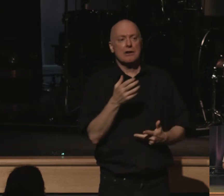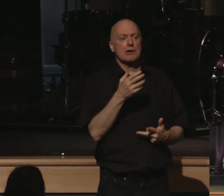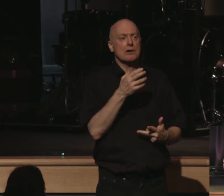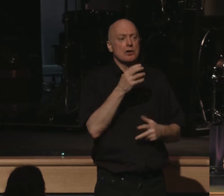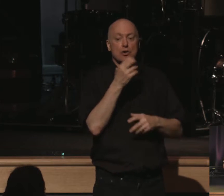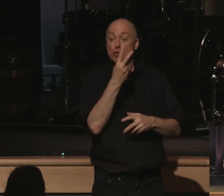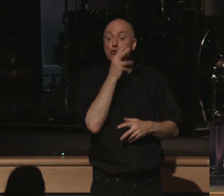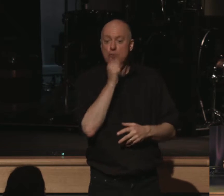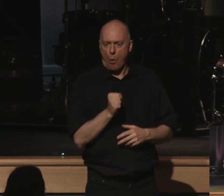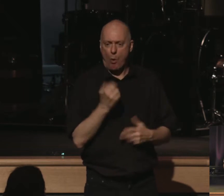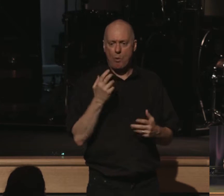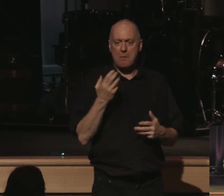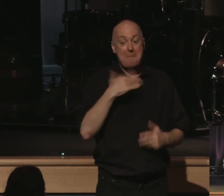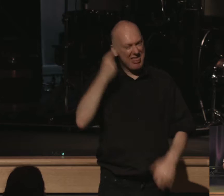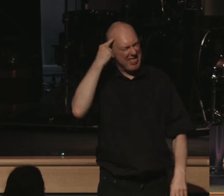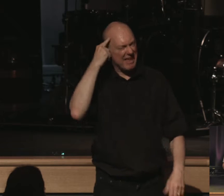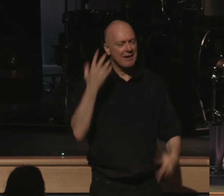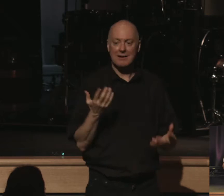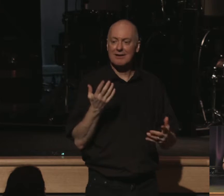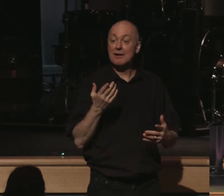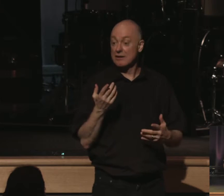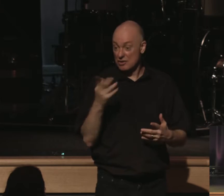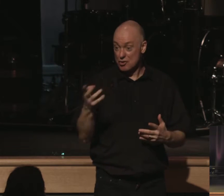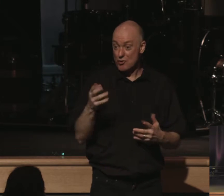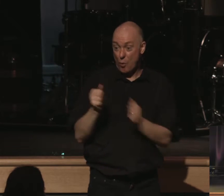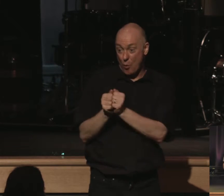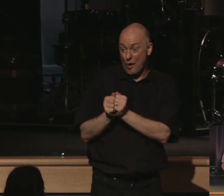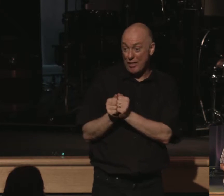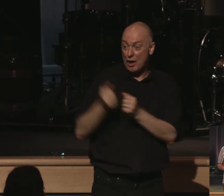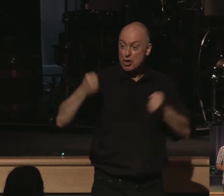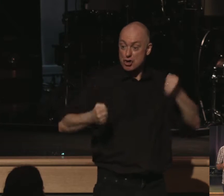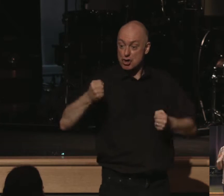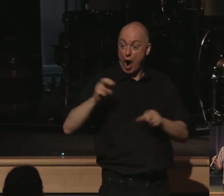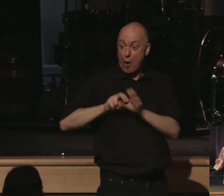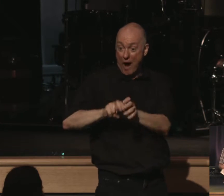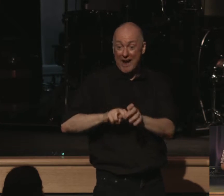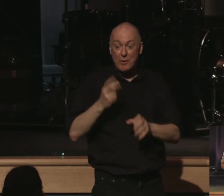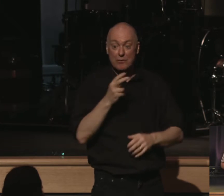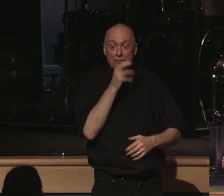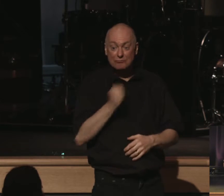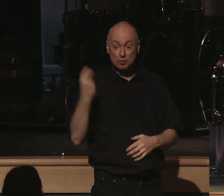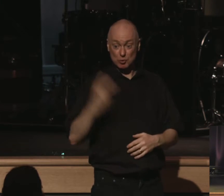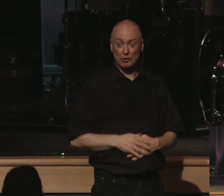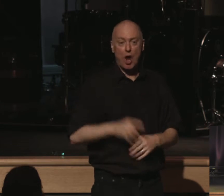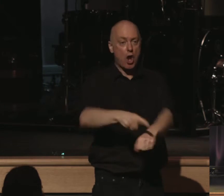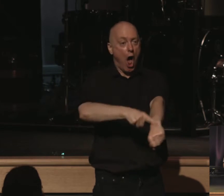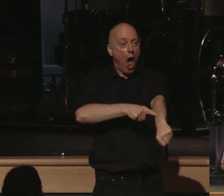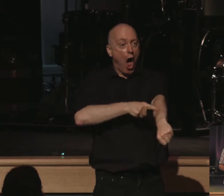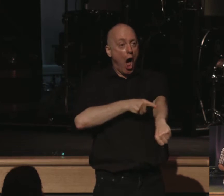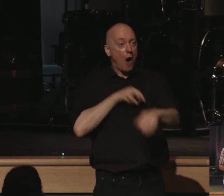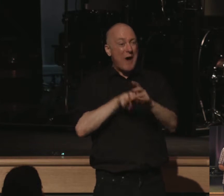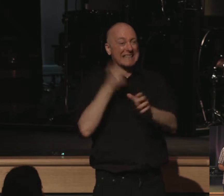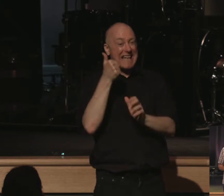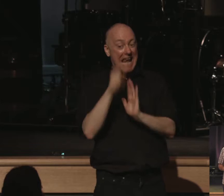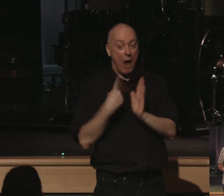Bad thinking involved here. You ever been with a two-year-old in a car ride? If you have, bless you. Long car ride, 10 hours.